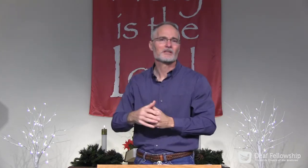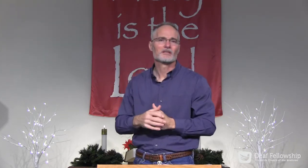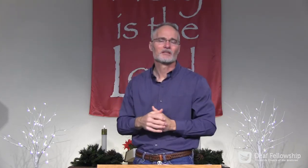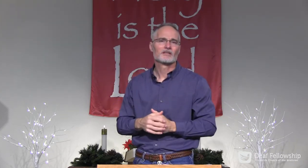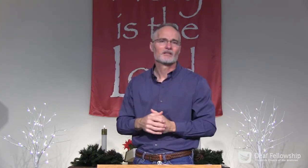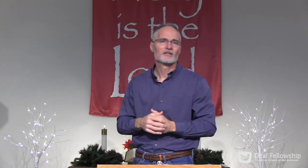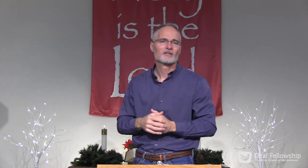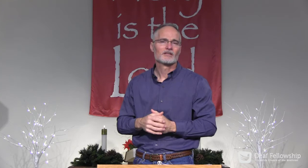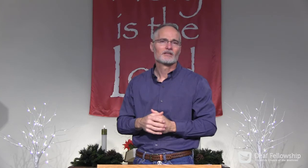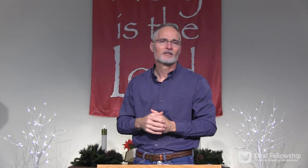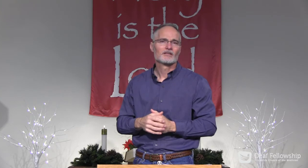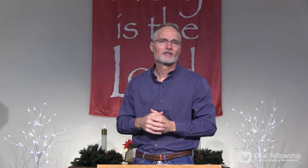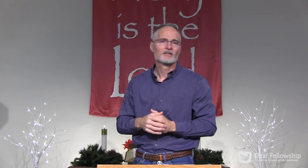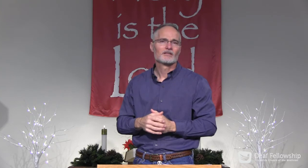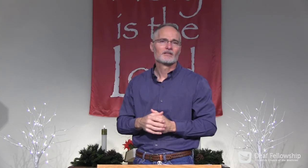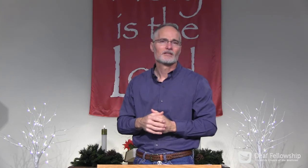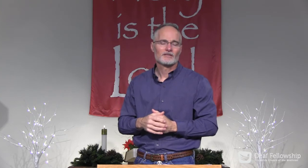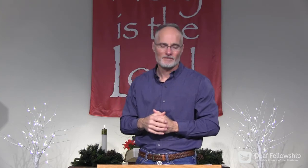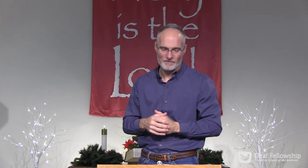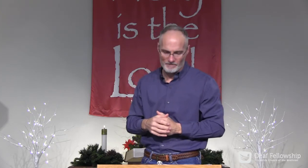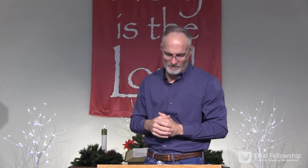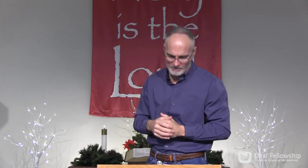That's what matters the most. That's where we need to focus.